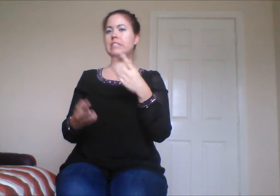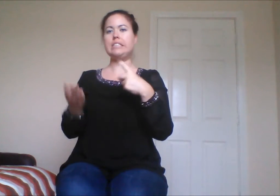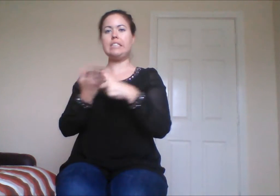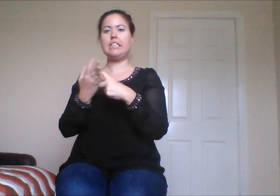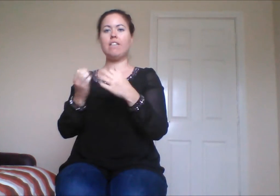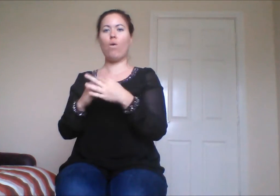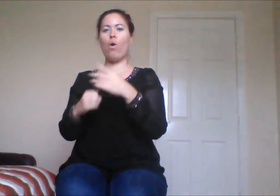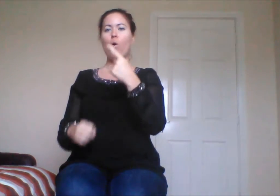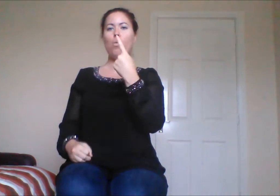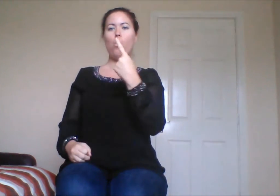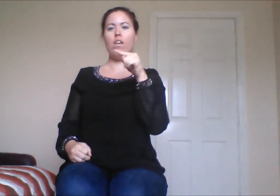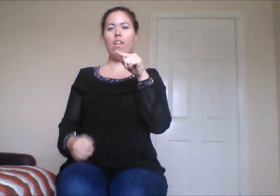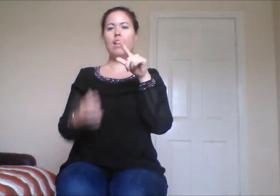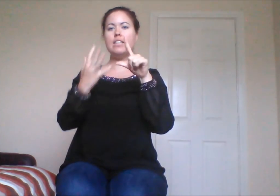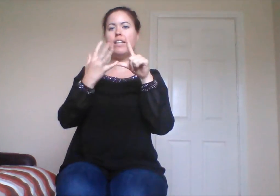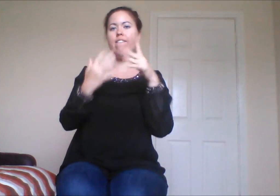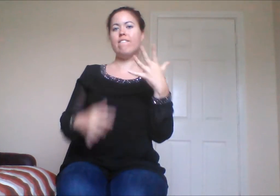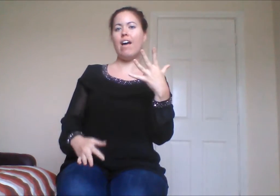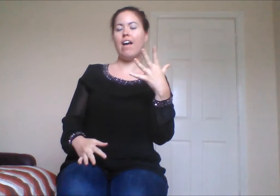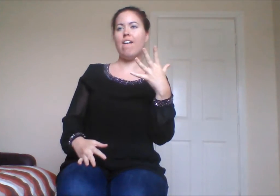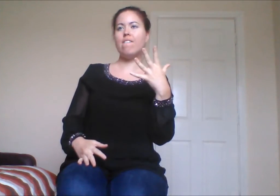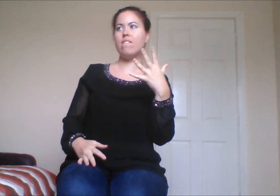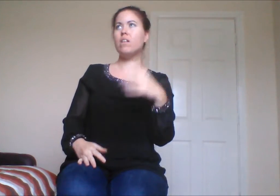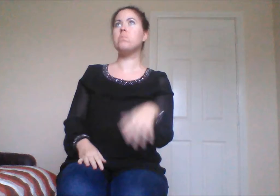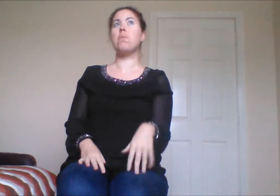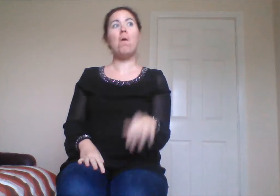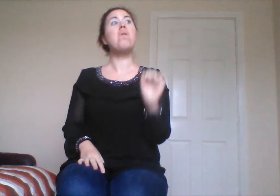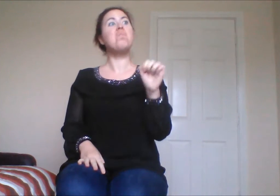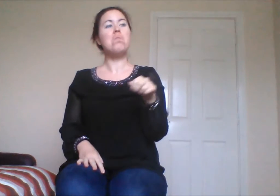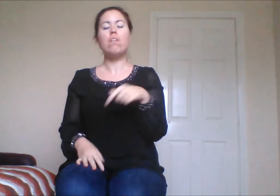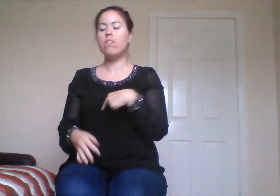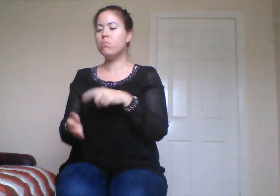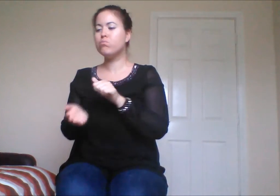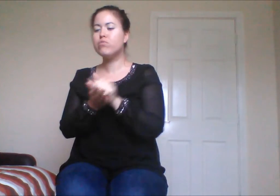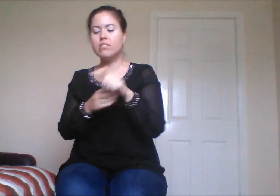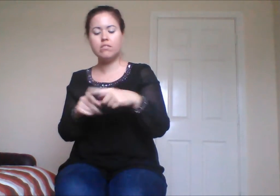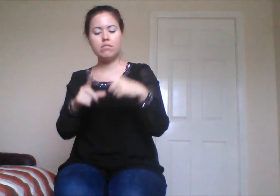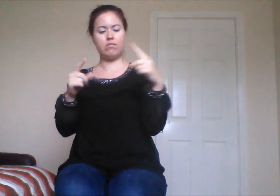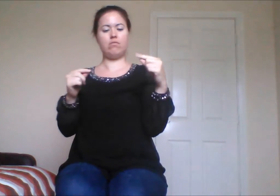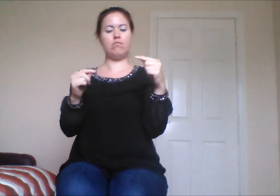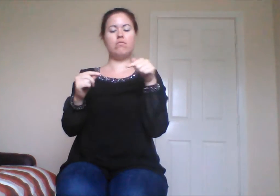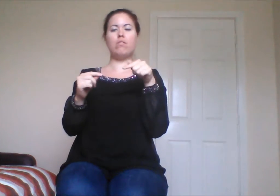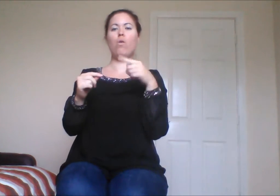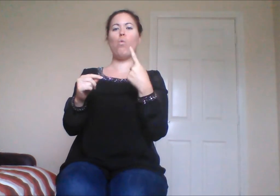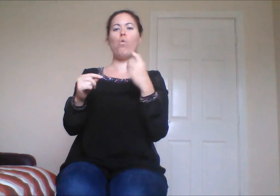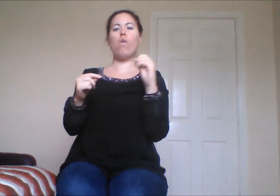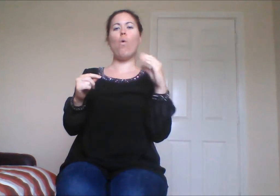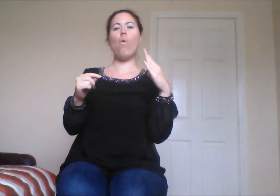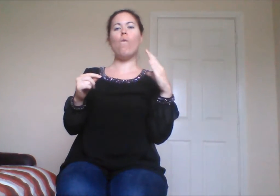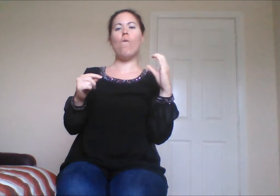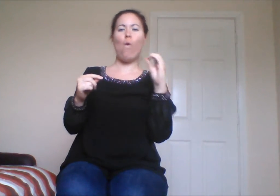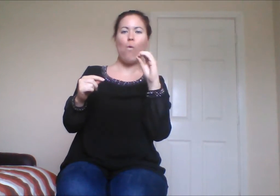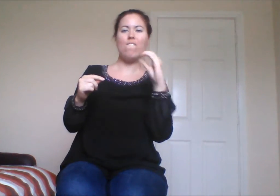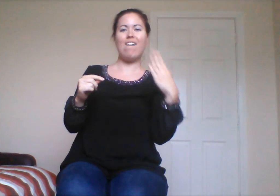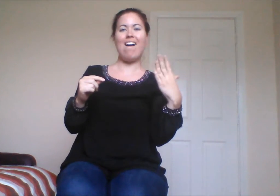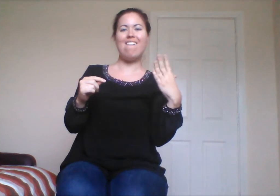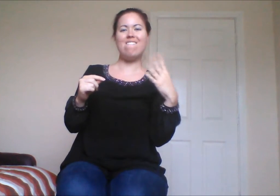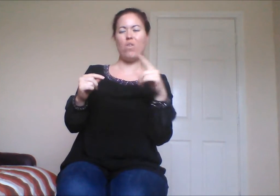1.75, but they give me a ticket and it's 1.05, just things like that. You'd be breaking out in a sweat knowing that you have to go in